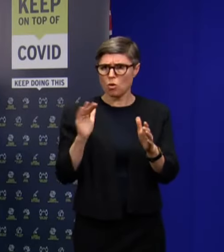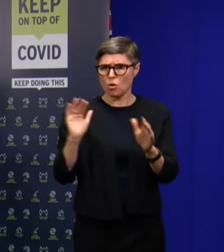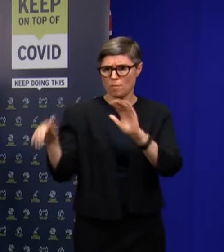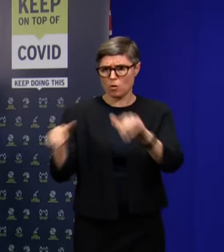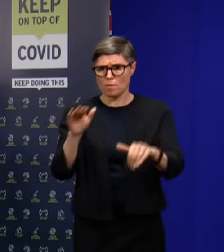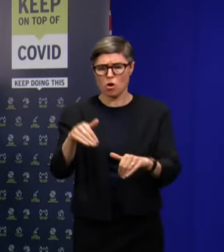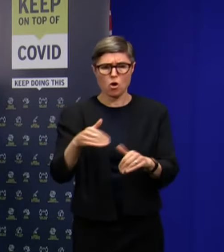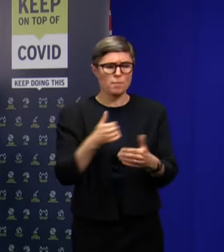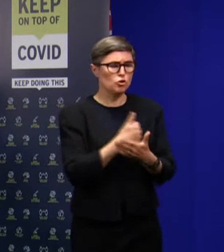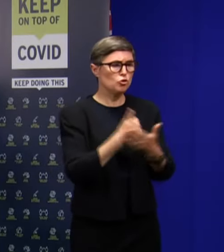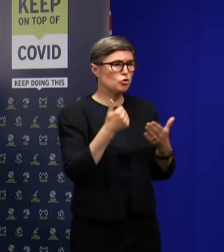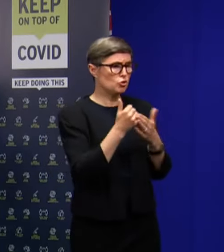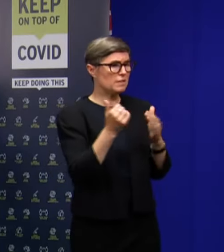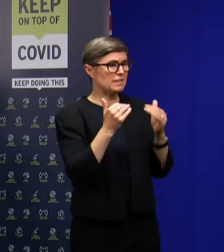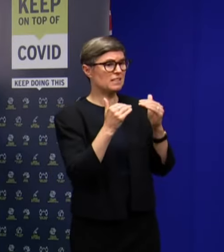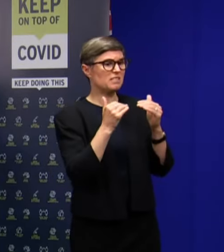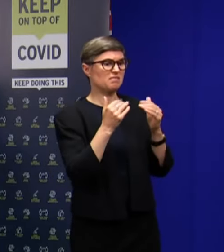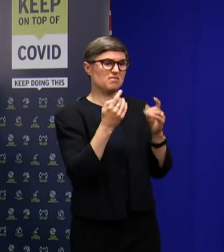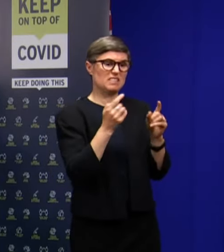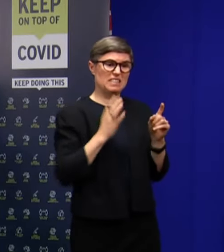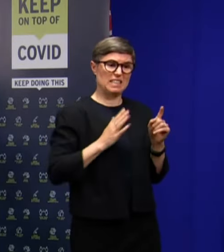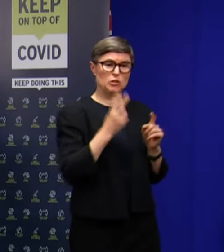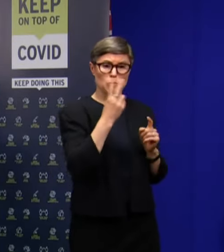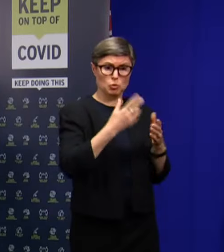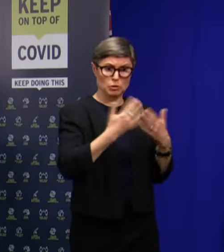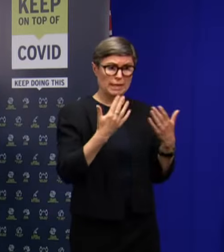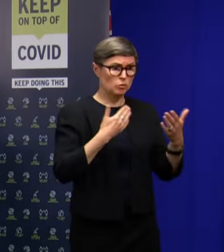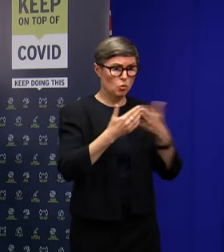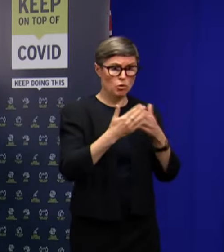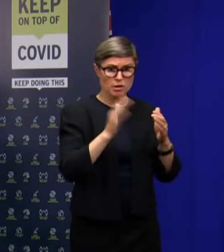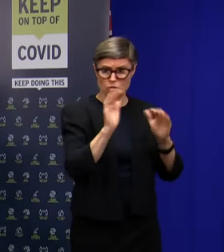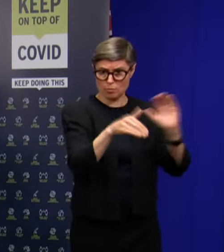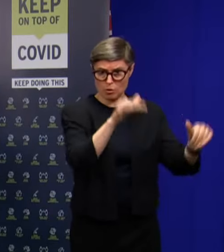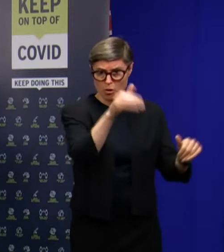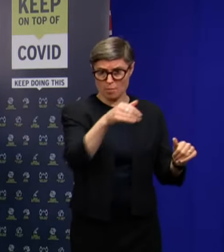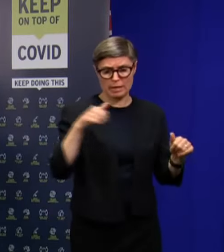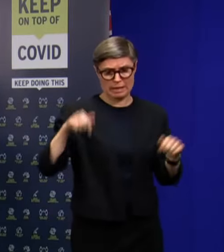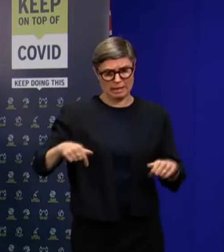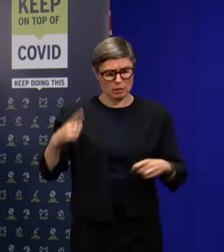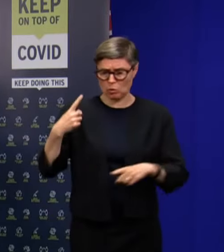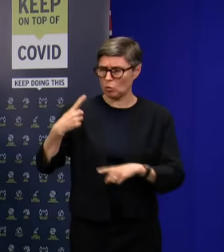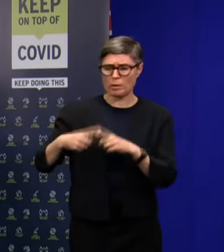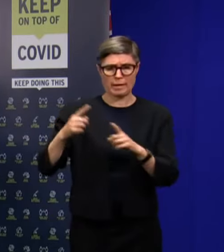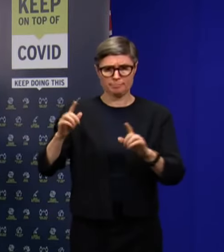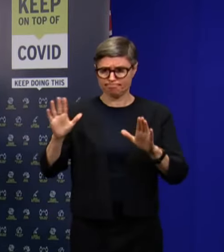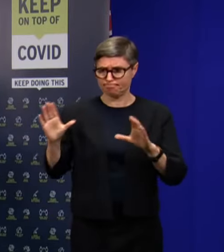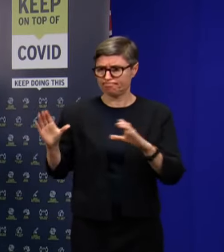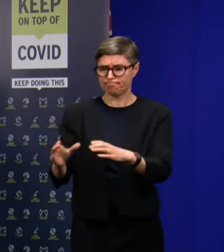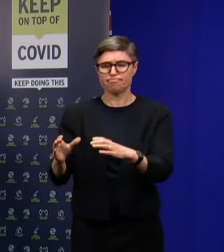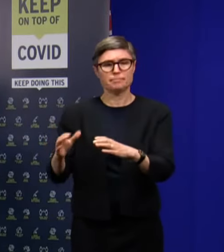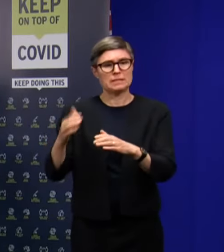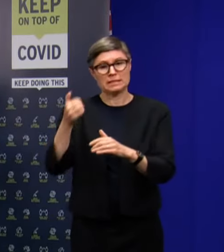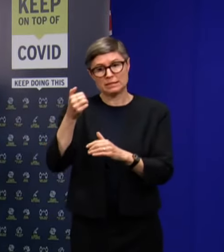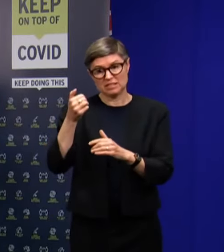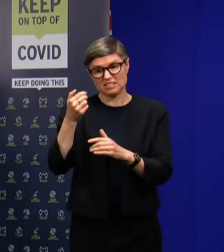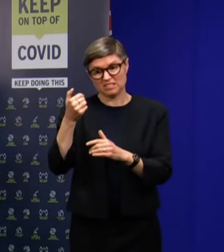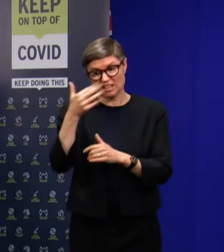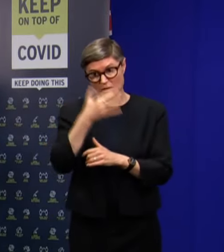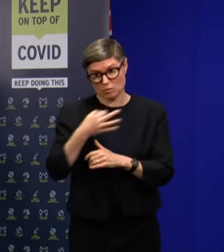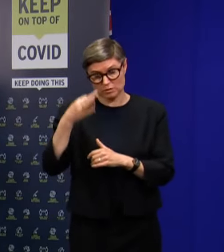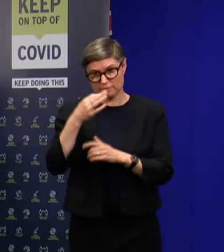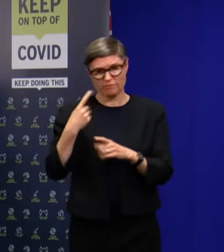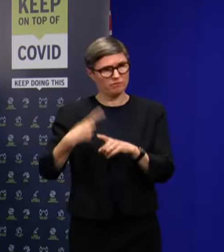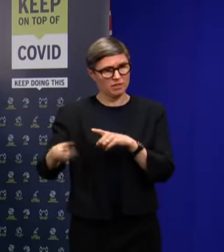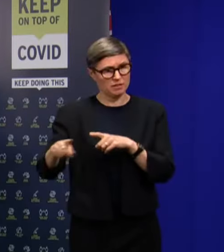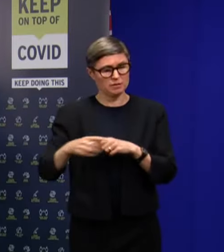48 hours. So public health have worked very expeditiously. At this stage, there are no more positive cases